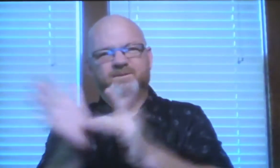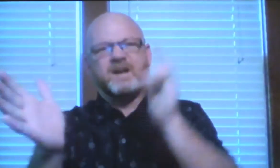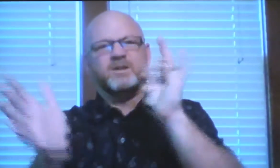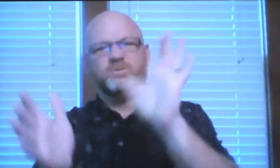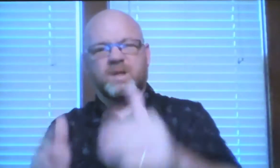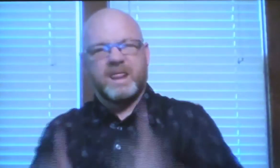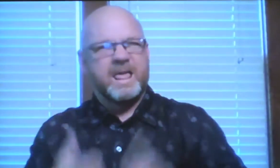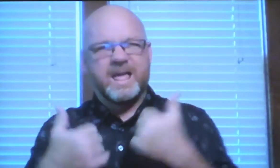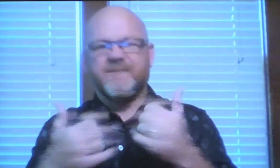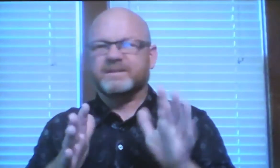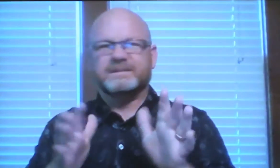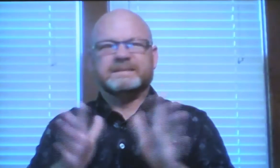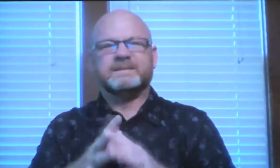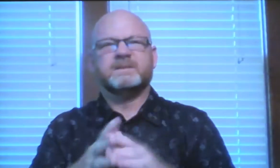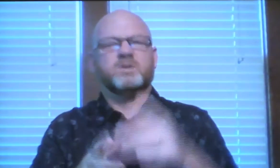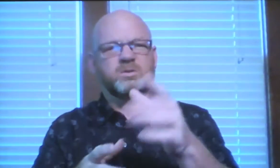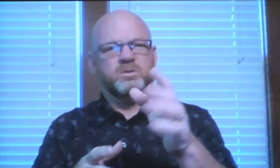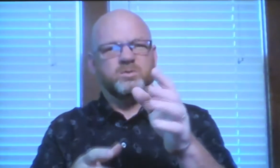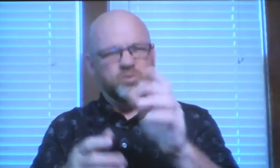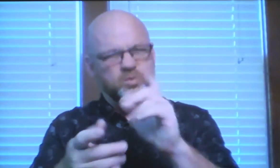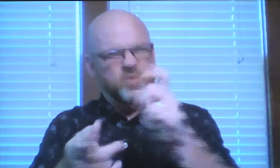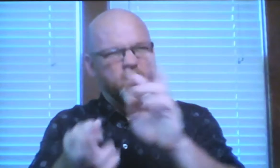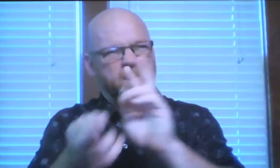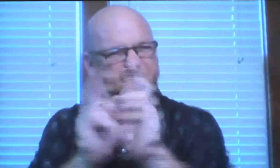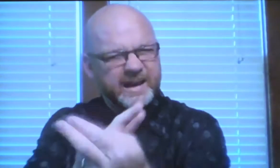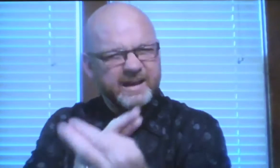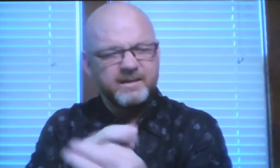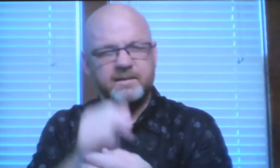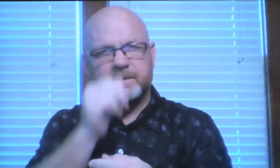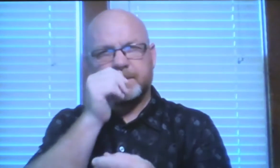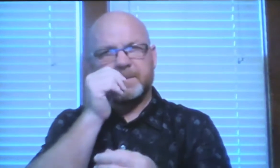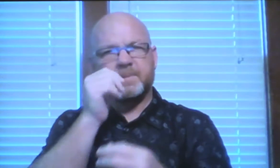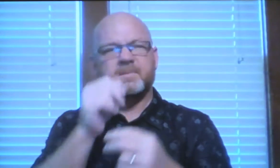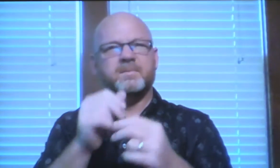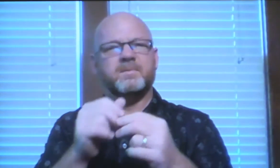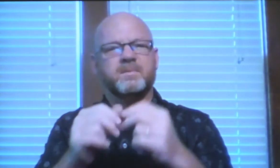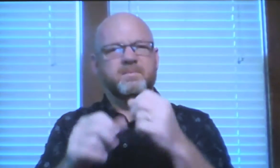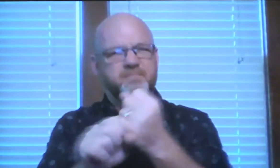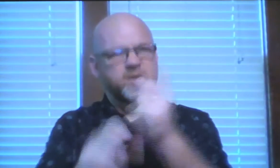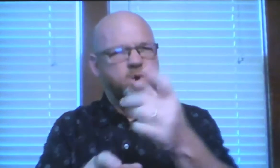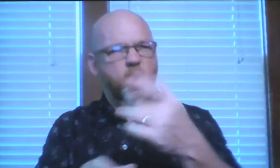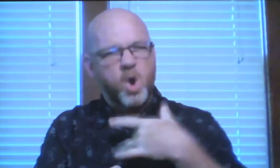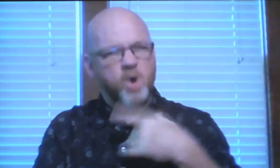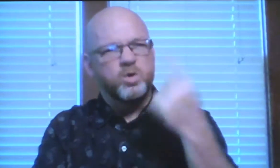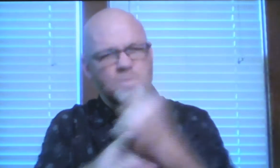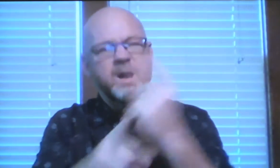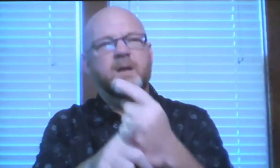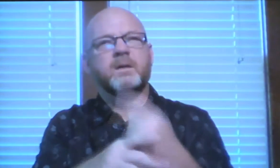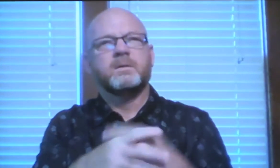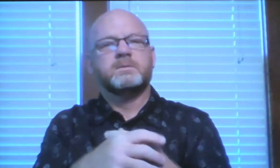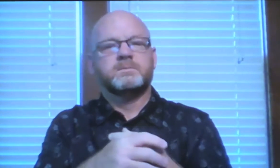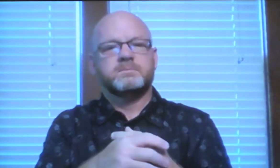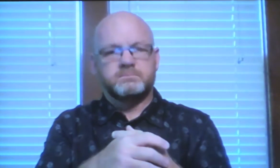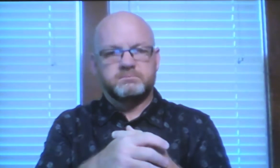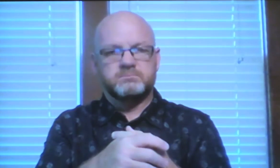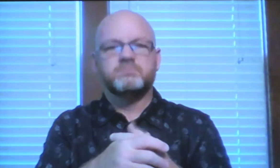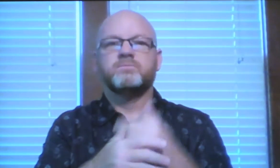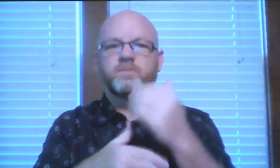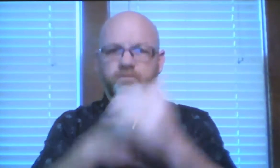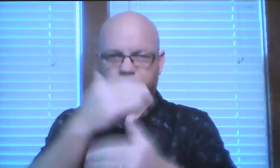invite them to repent. We need to make sure our own hearts are